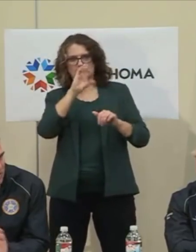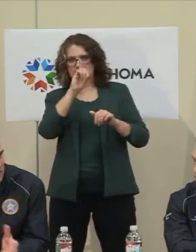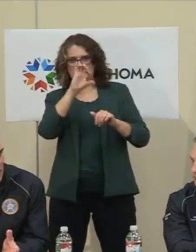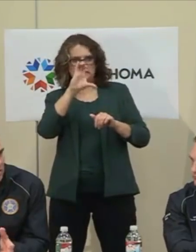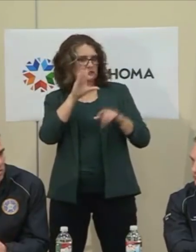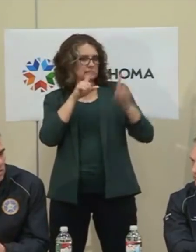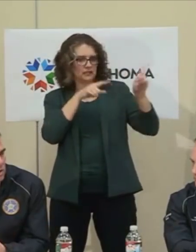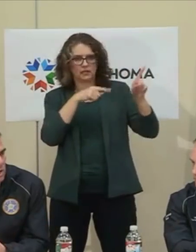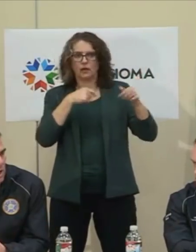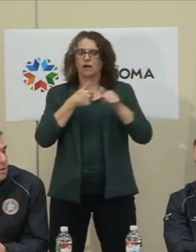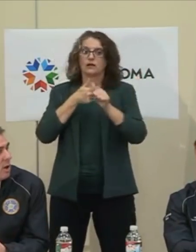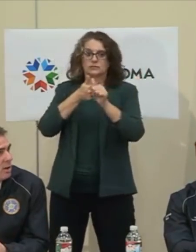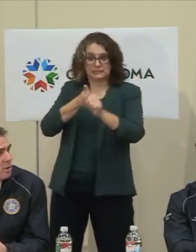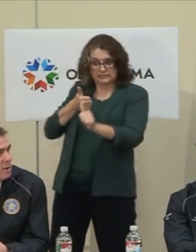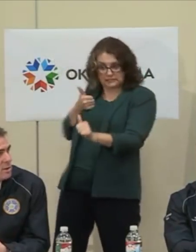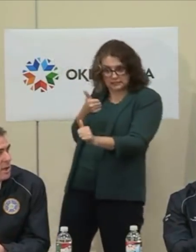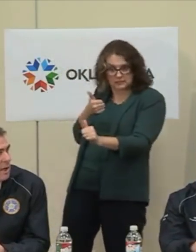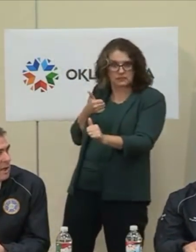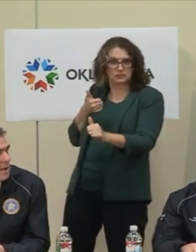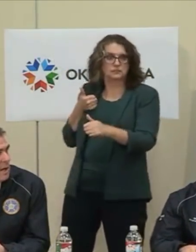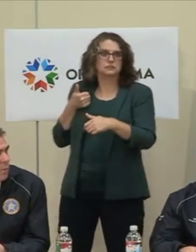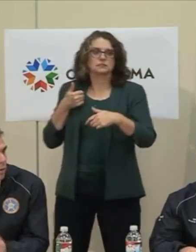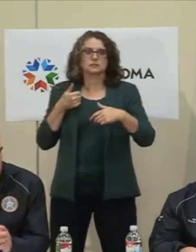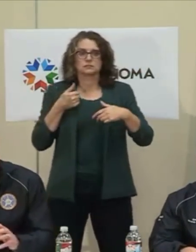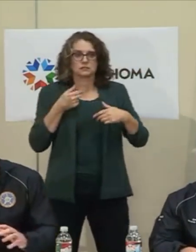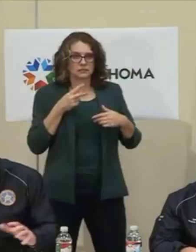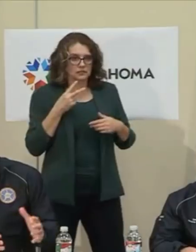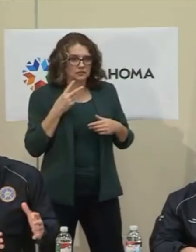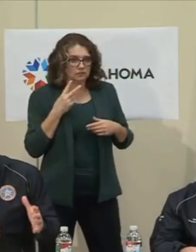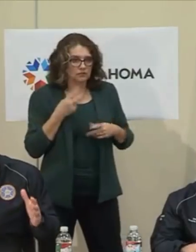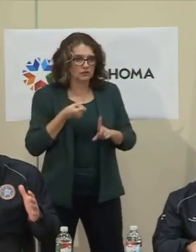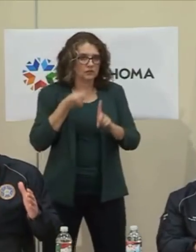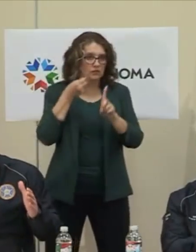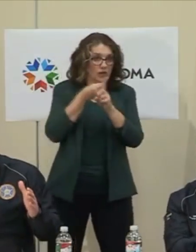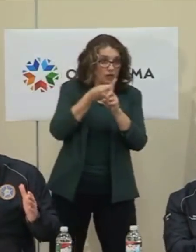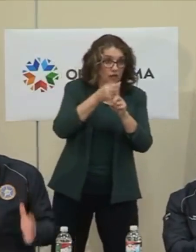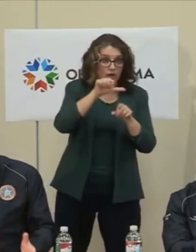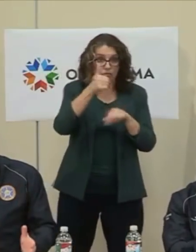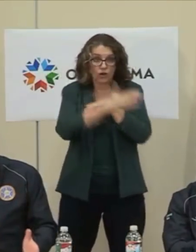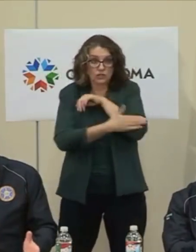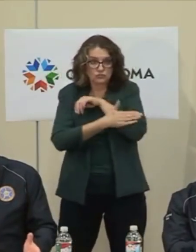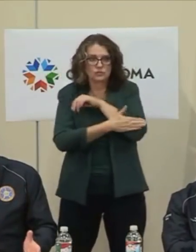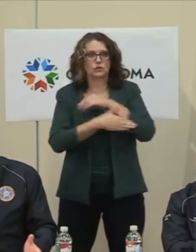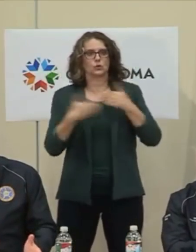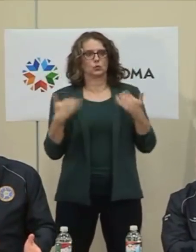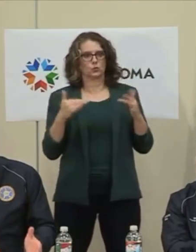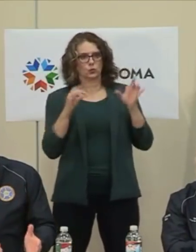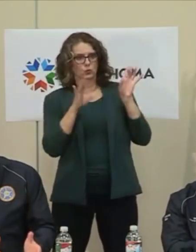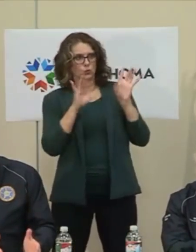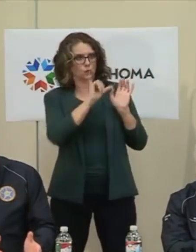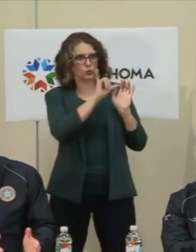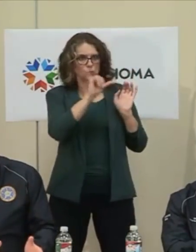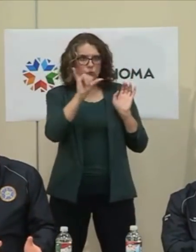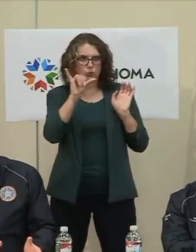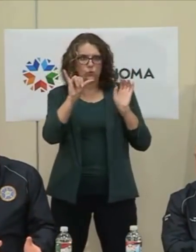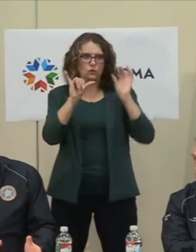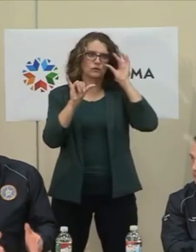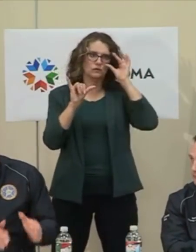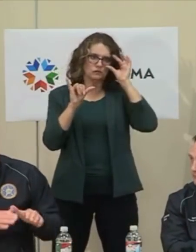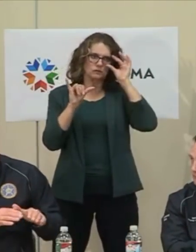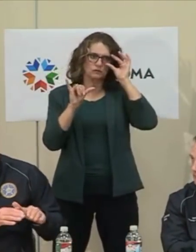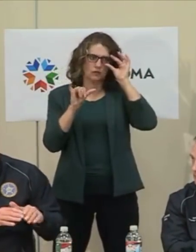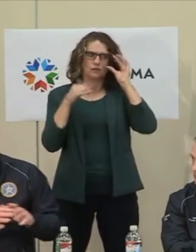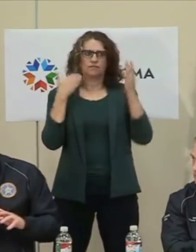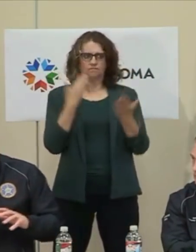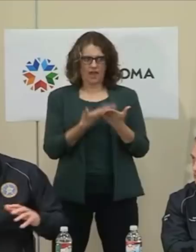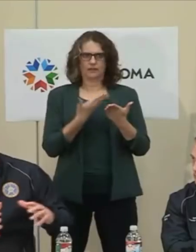seeing affect other countries, and we're watching what the fact pattern is in our state. And, yes, we have 67, but